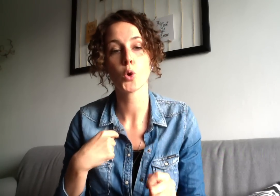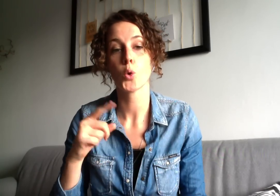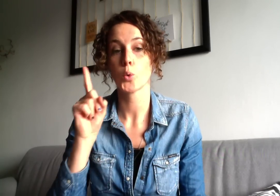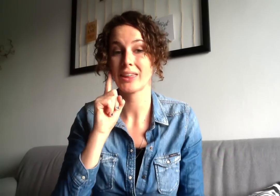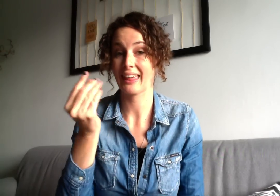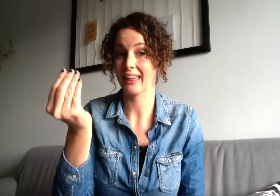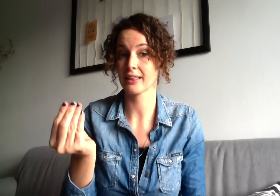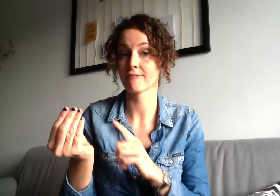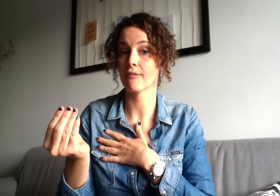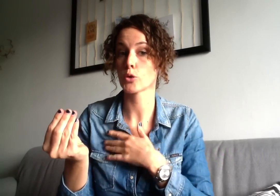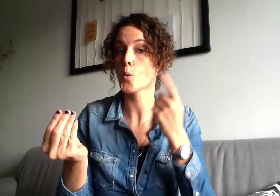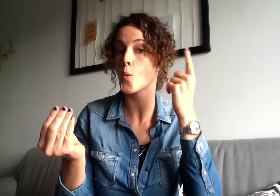I'm going to take a it.